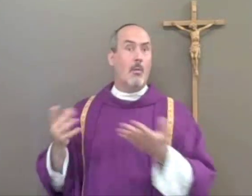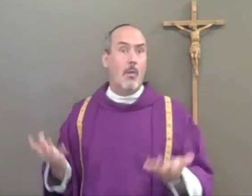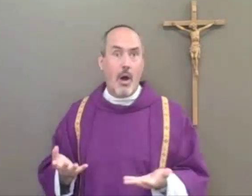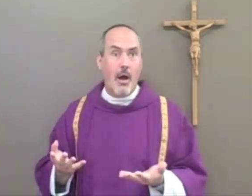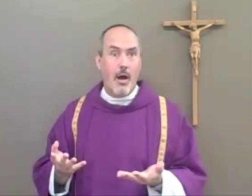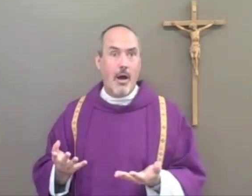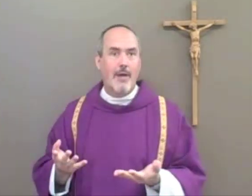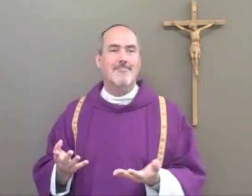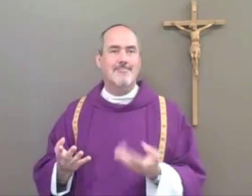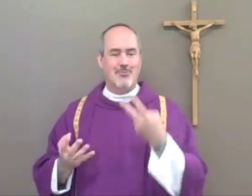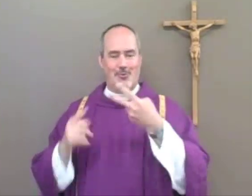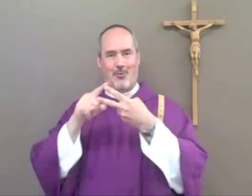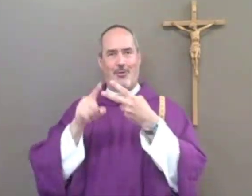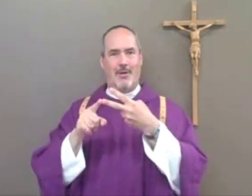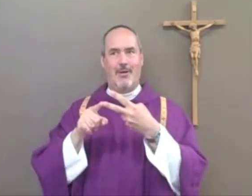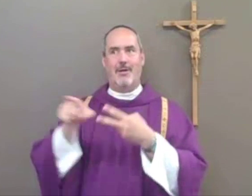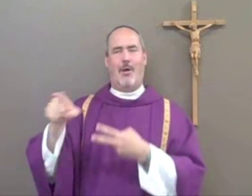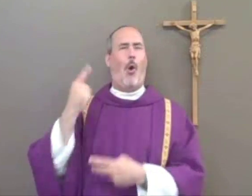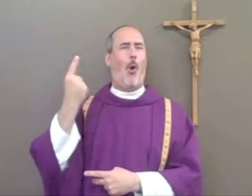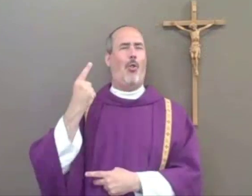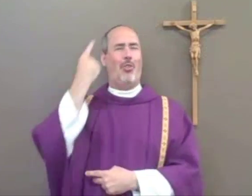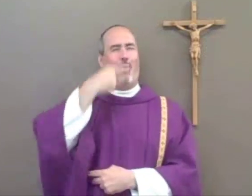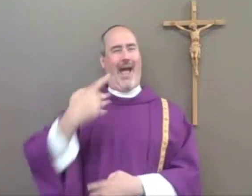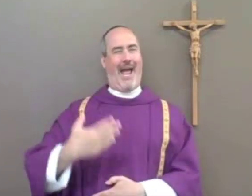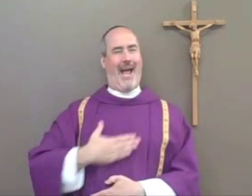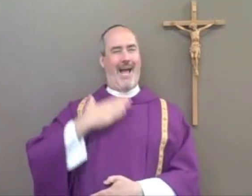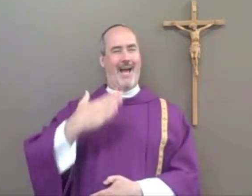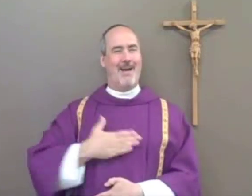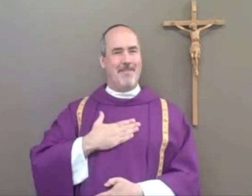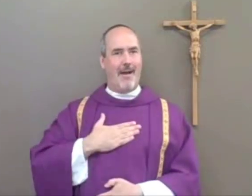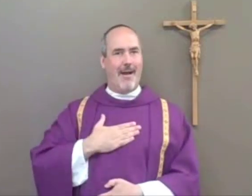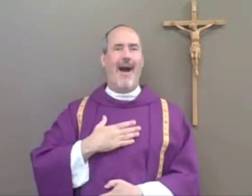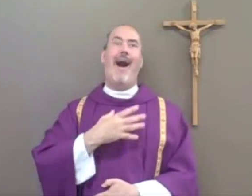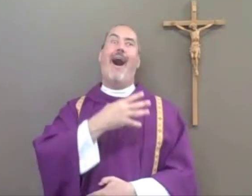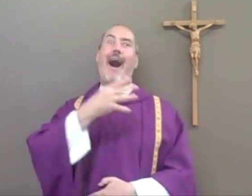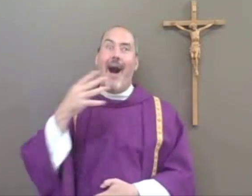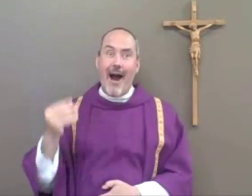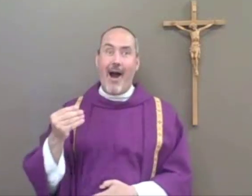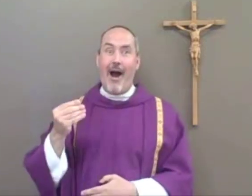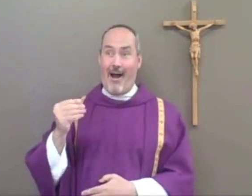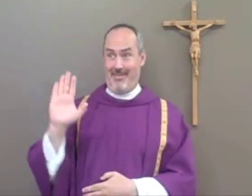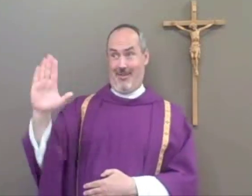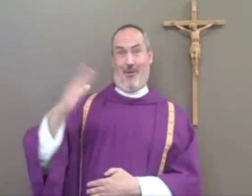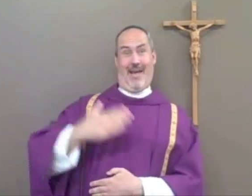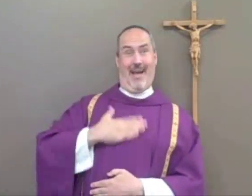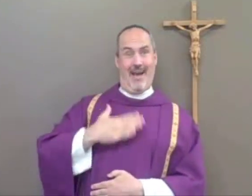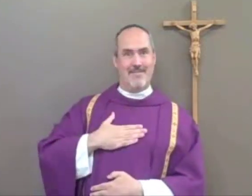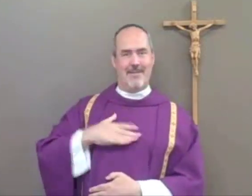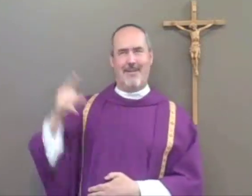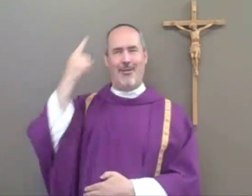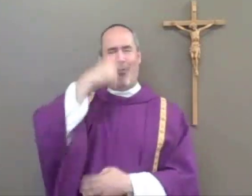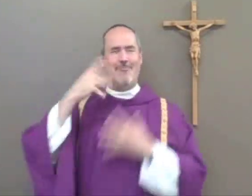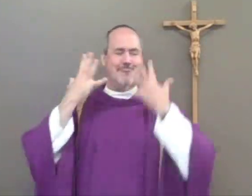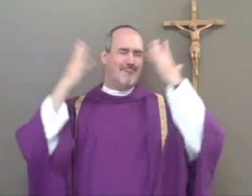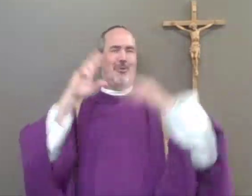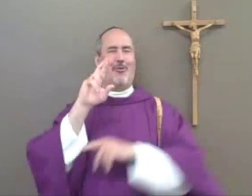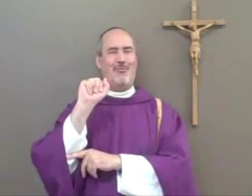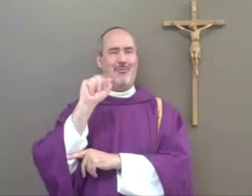If you look at holy people, you'll notice a couple of things about them. They always look happy, and they always have this